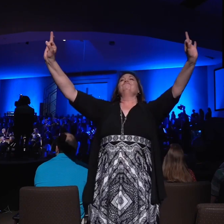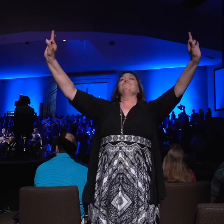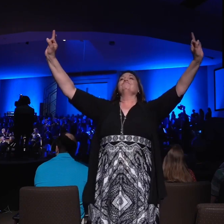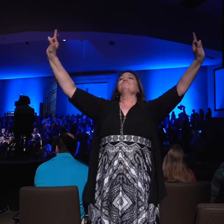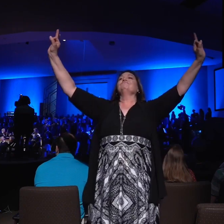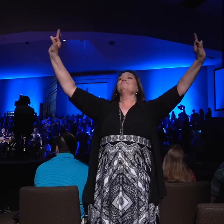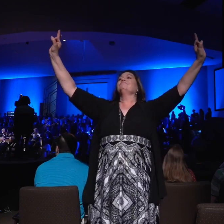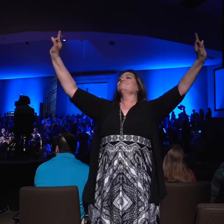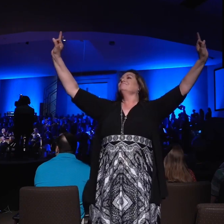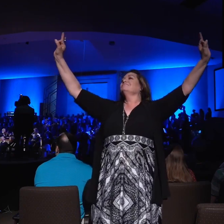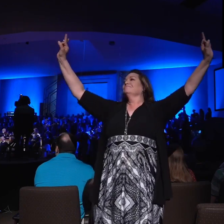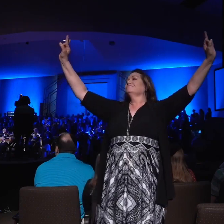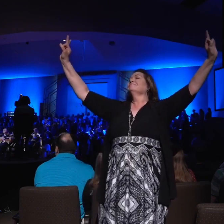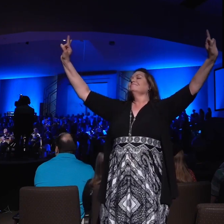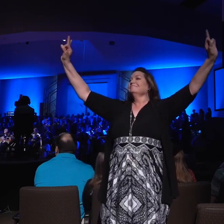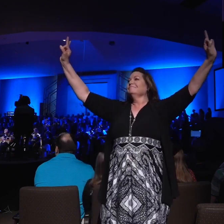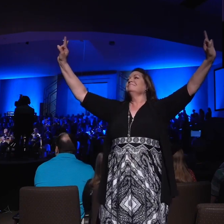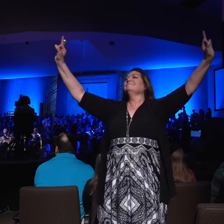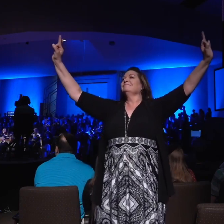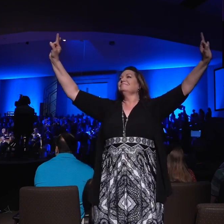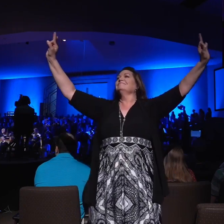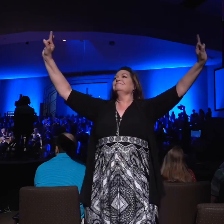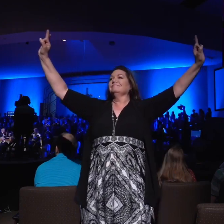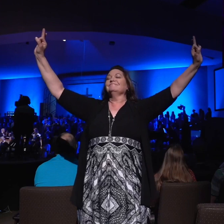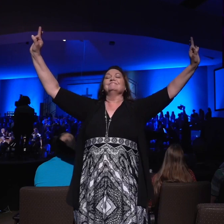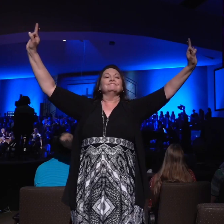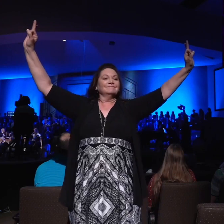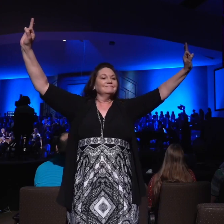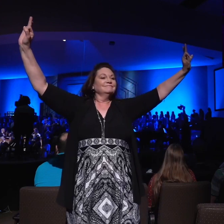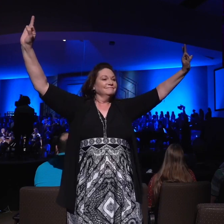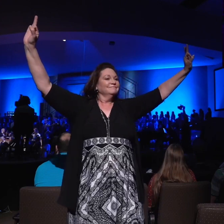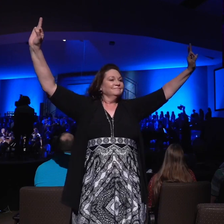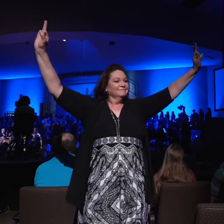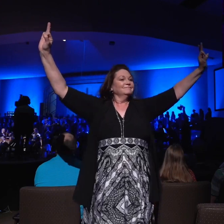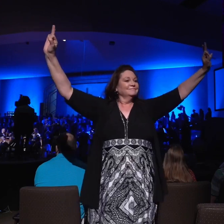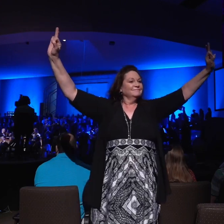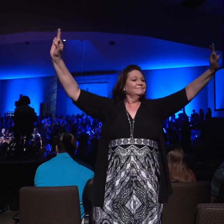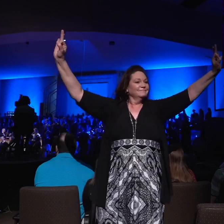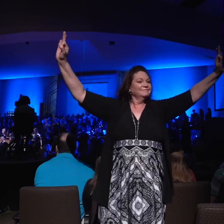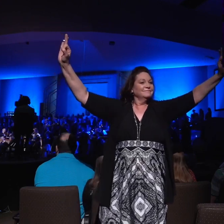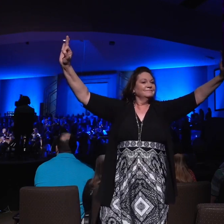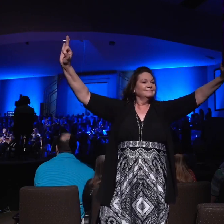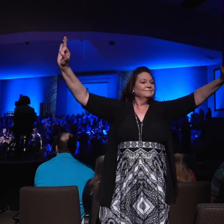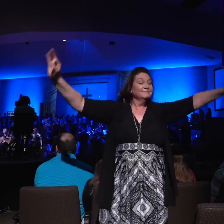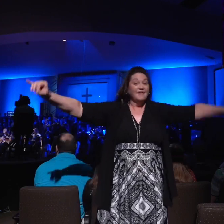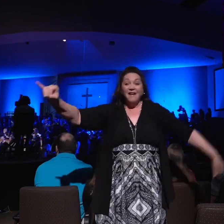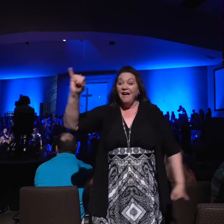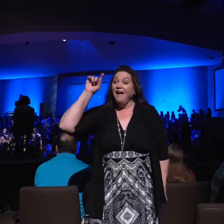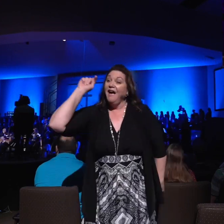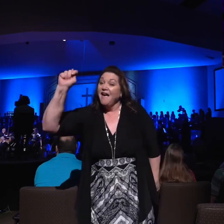I am It